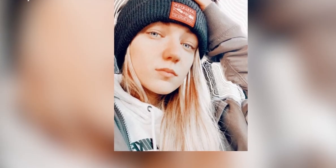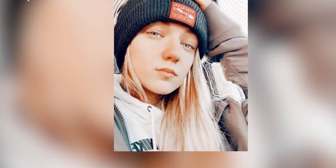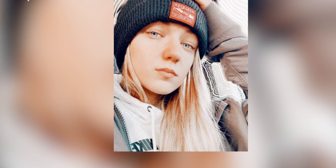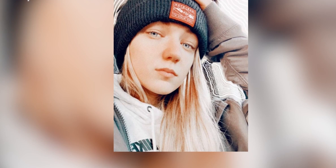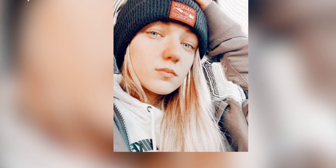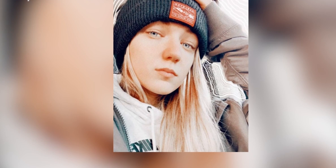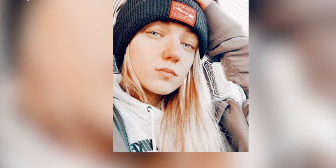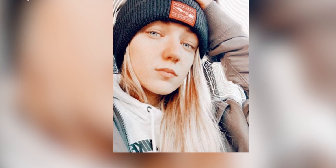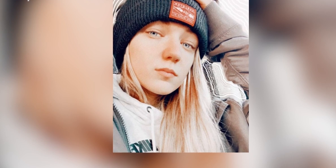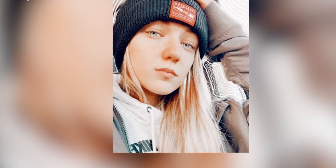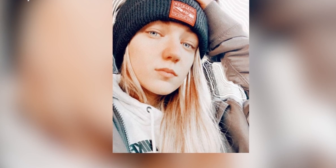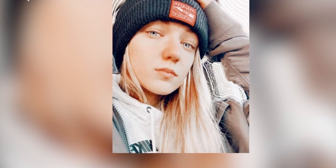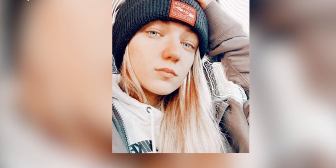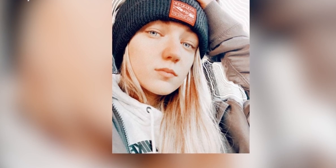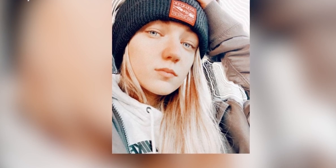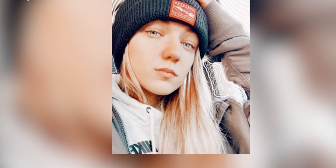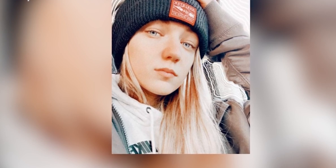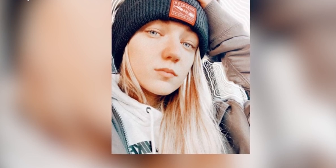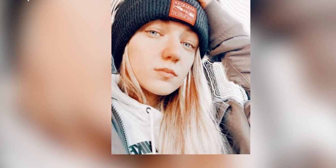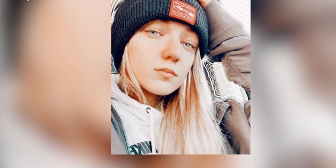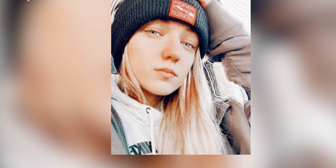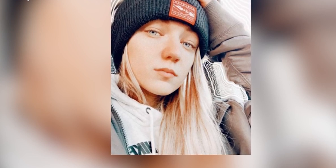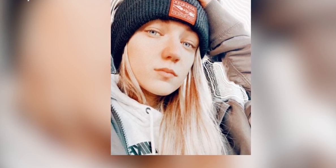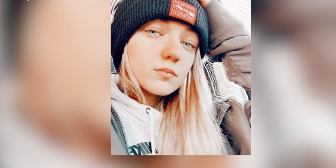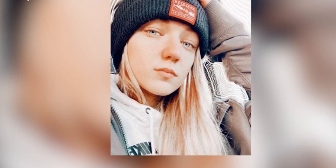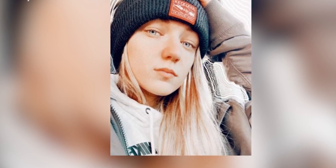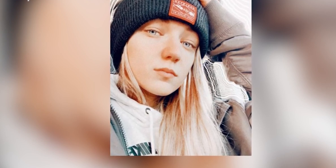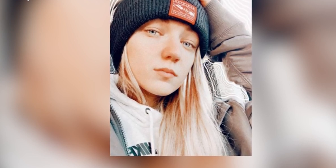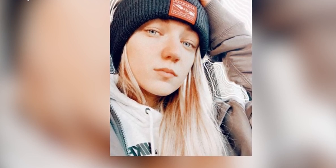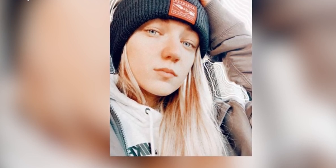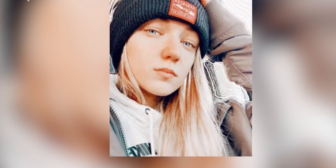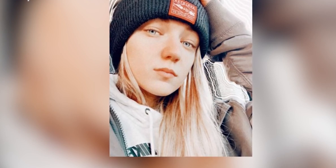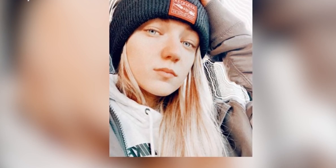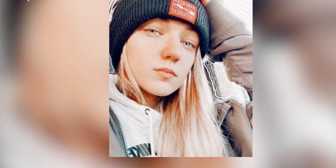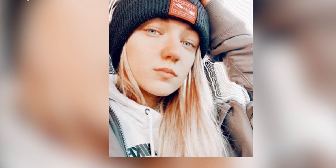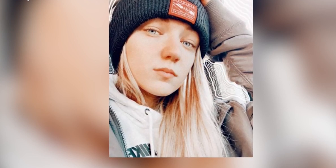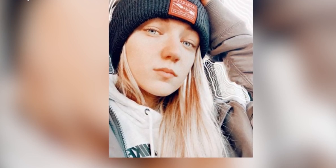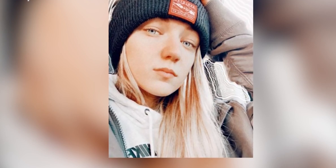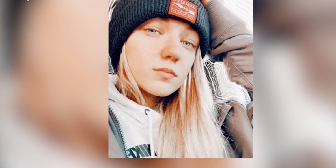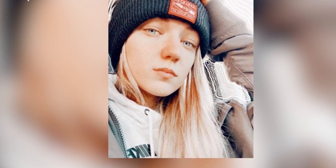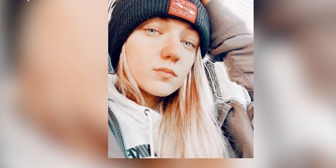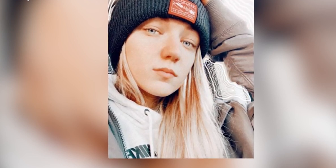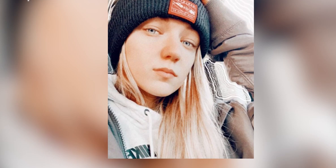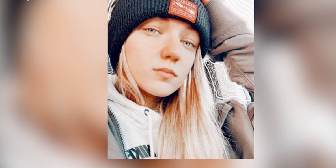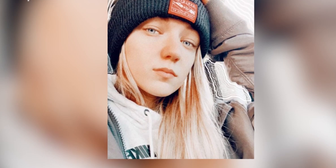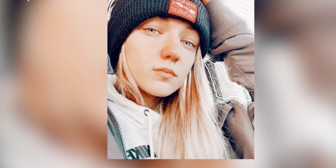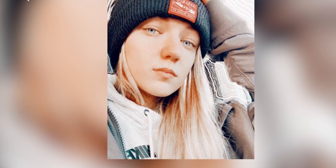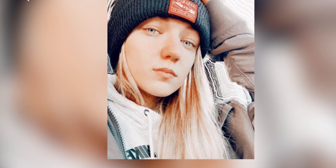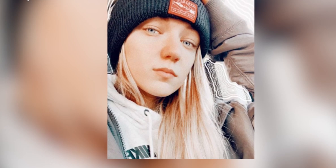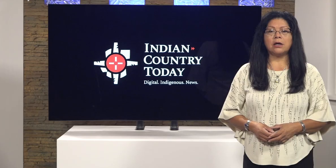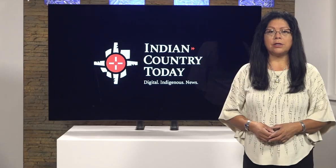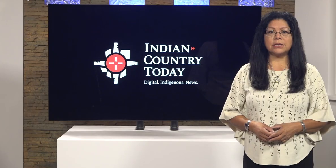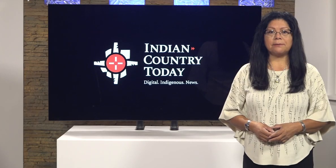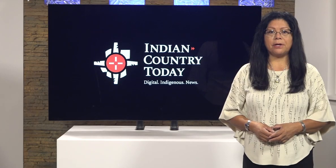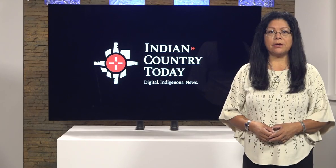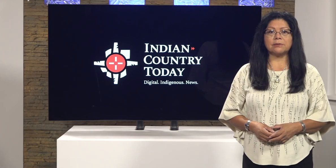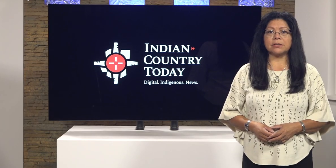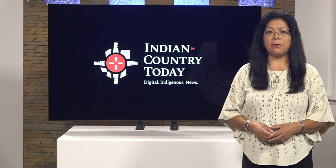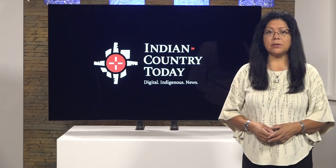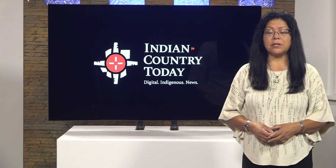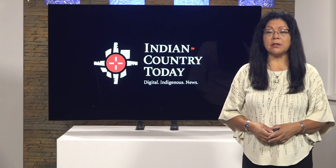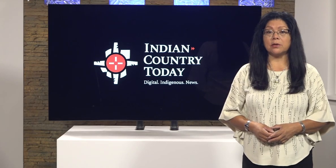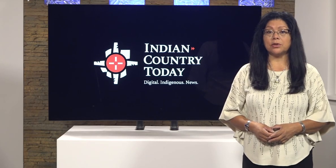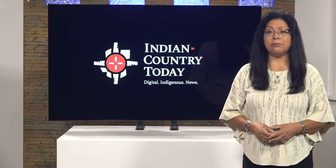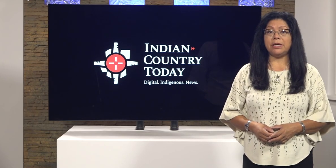ruled a homicide. Petito was on a cross-country trip with her fiance this summer, but never returned to her Florida home. Her disappearance